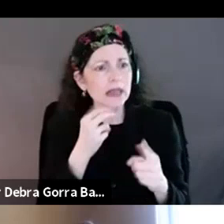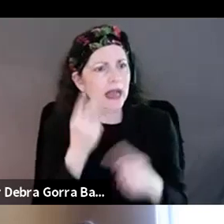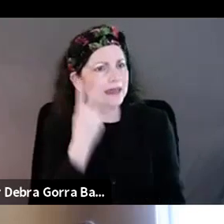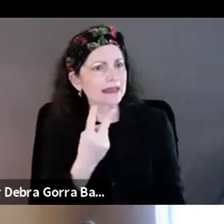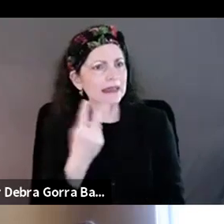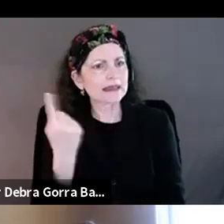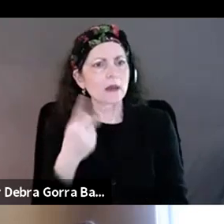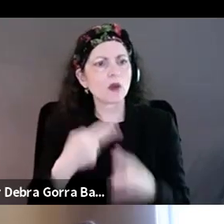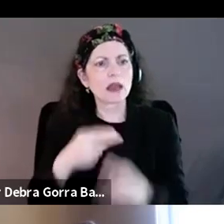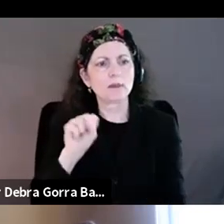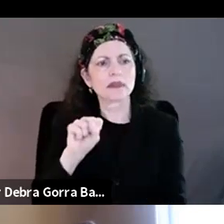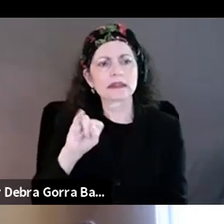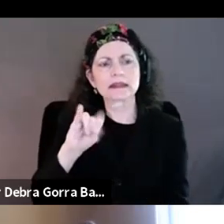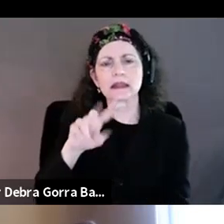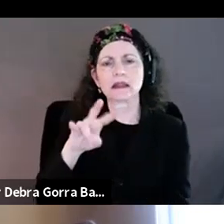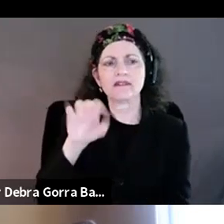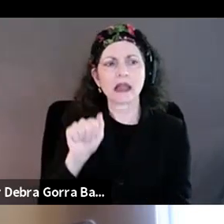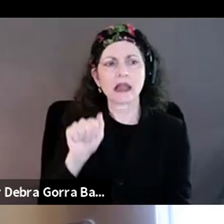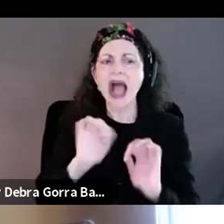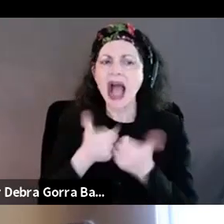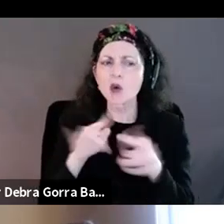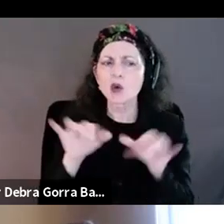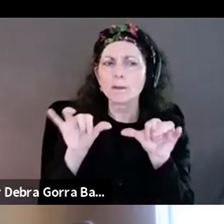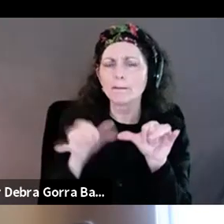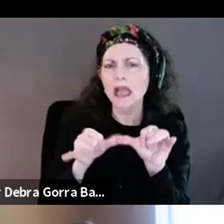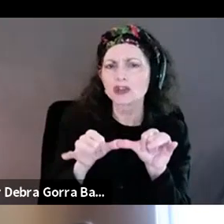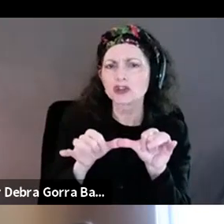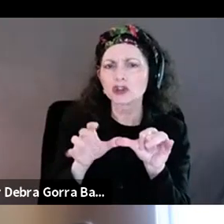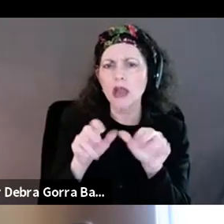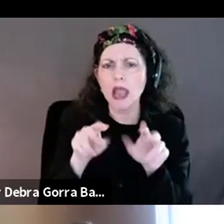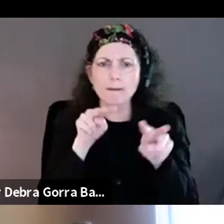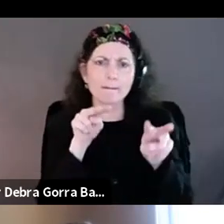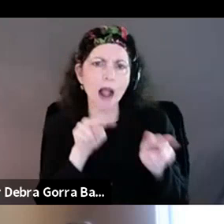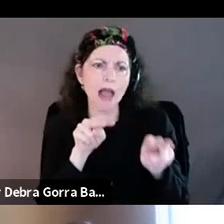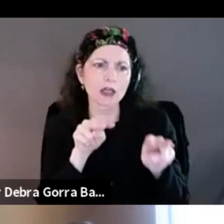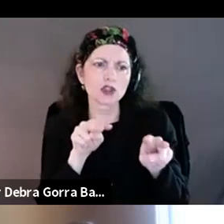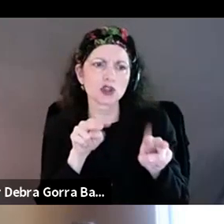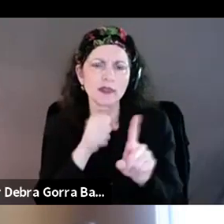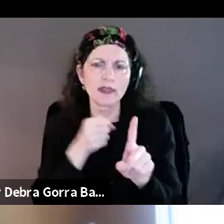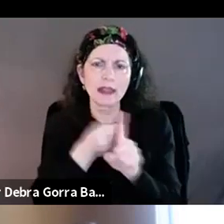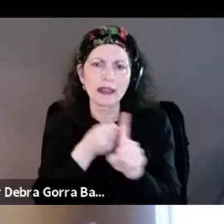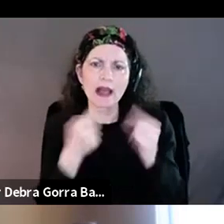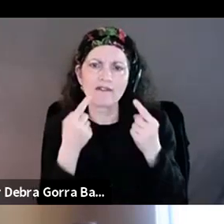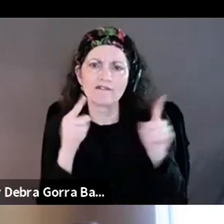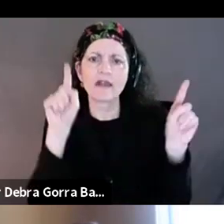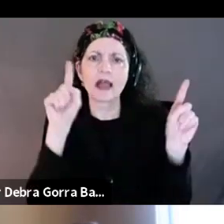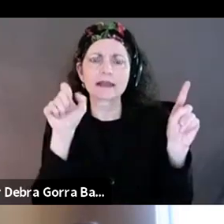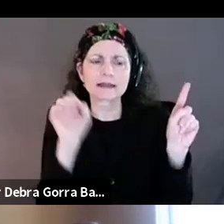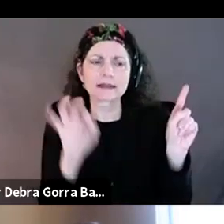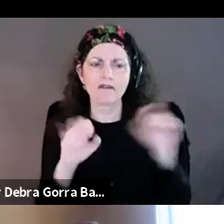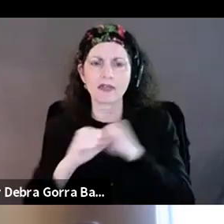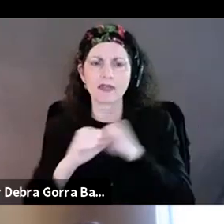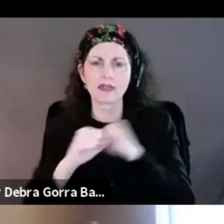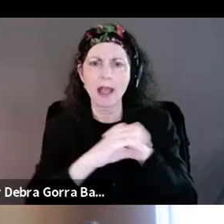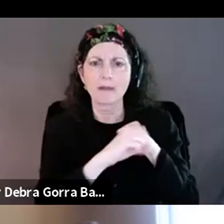how do you measure and monitor the effect of the impact campaign? It's a great question. Andrea, I'll give that to you or